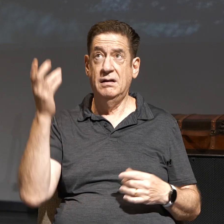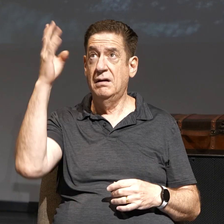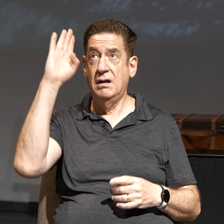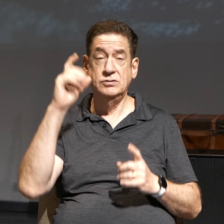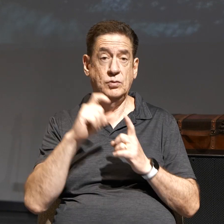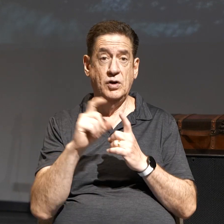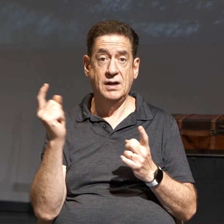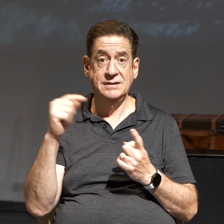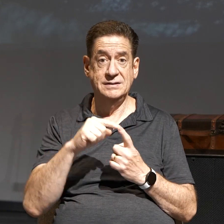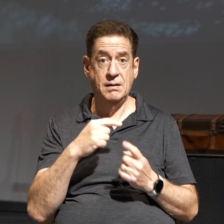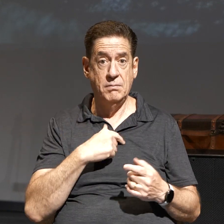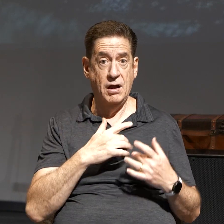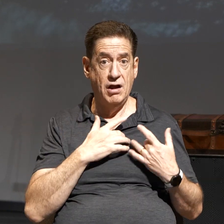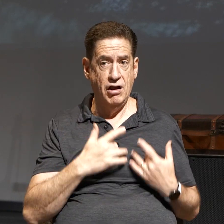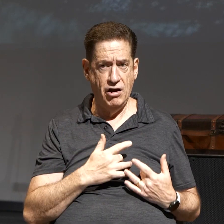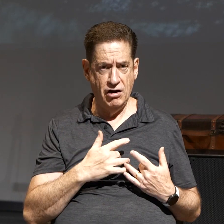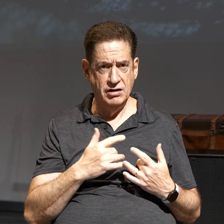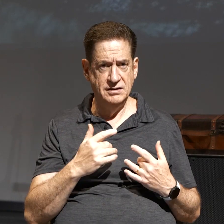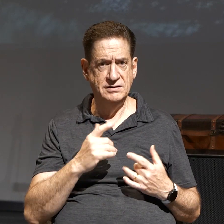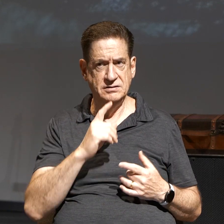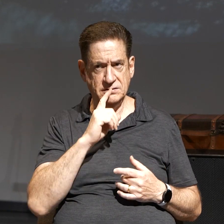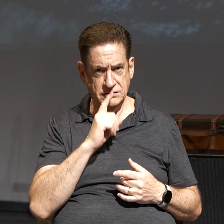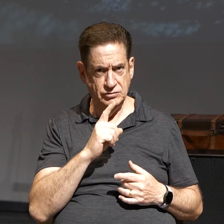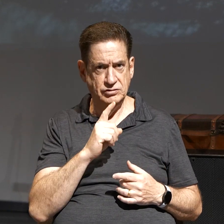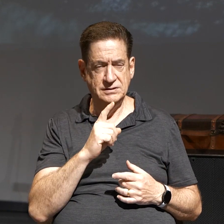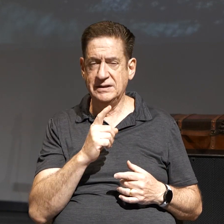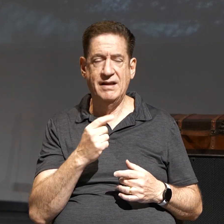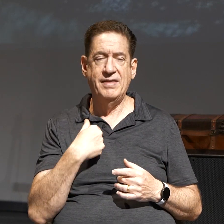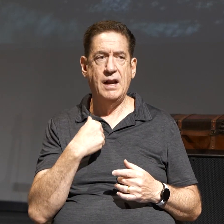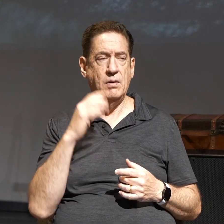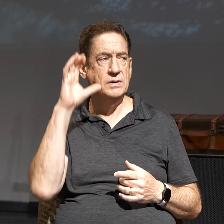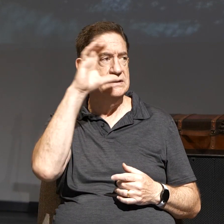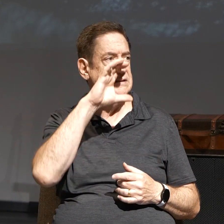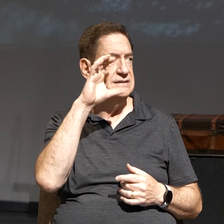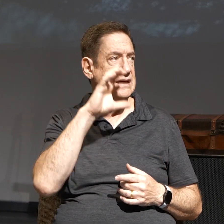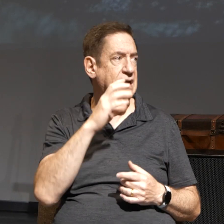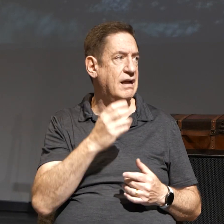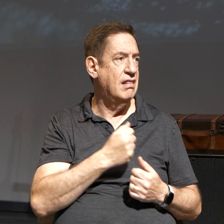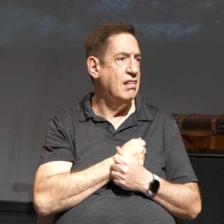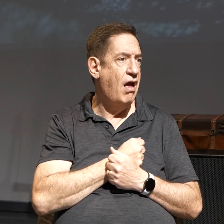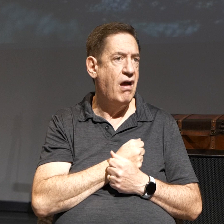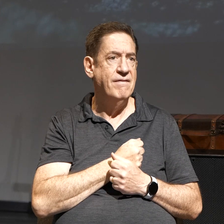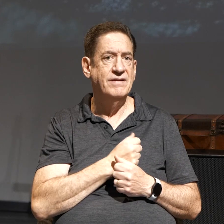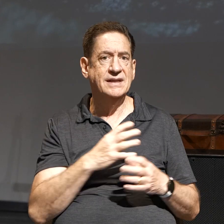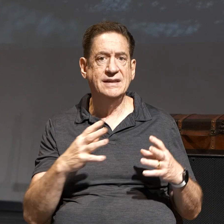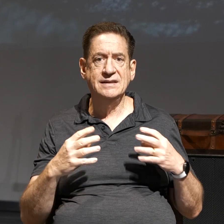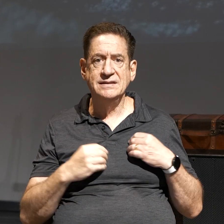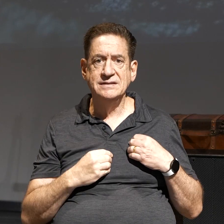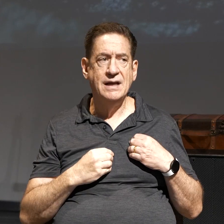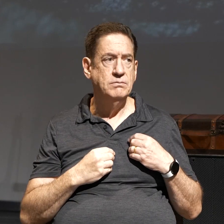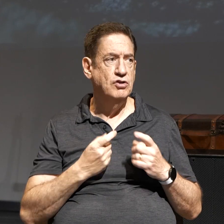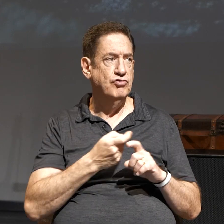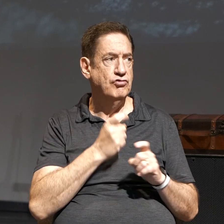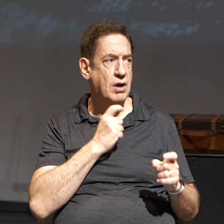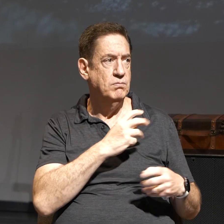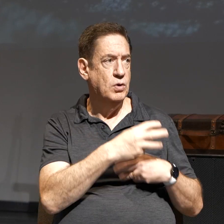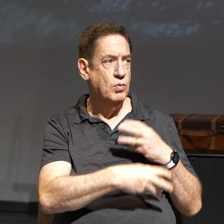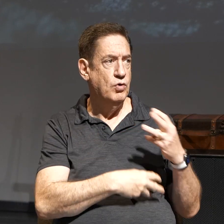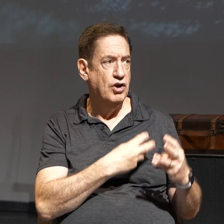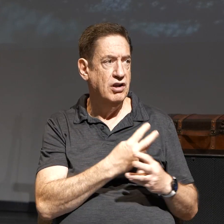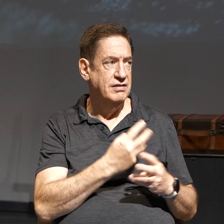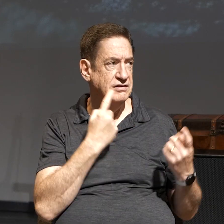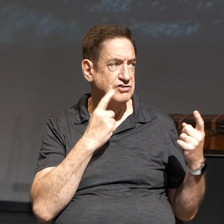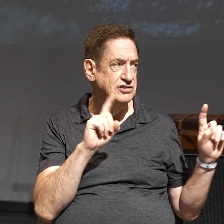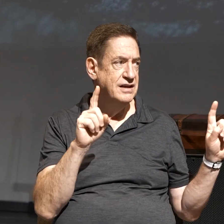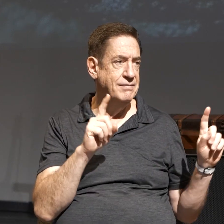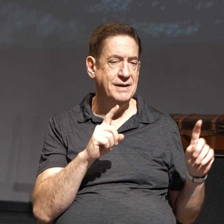until my heart is hot with assurance, then I will seek love and acceptance from worldly achievement,